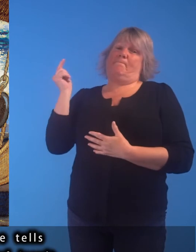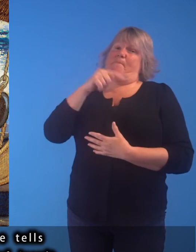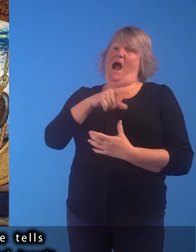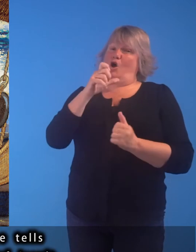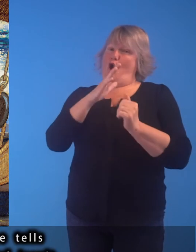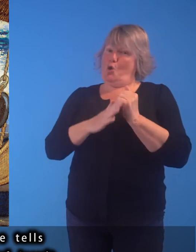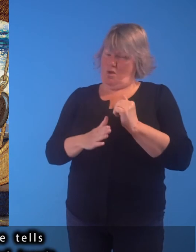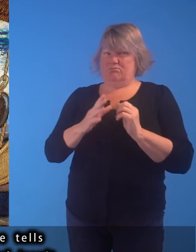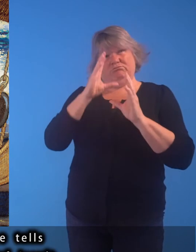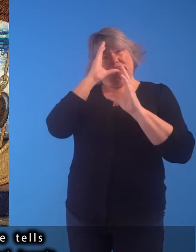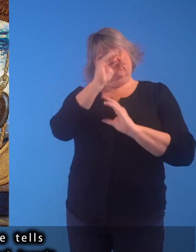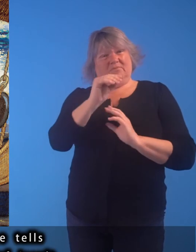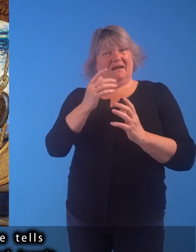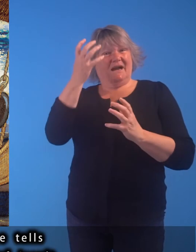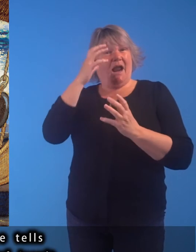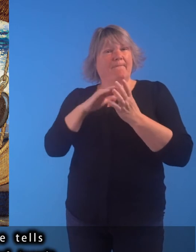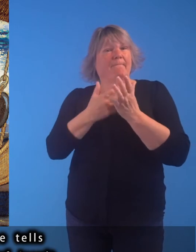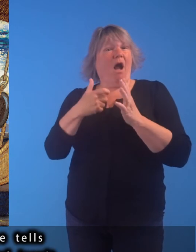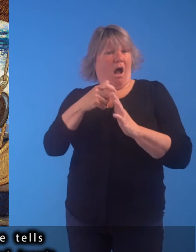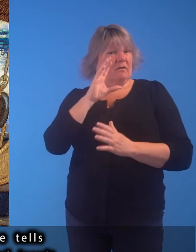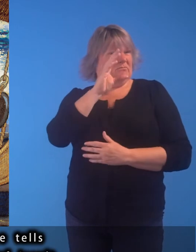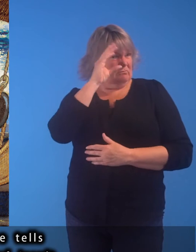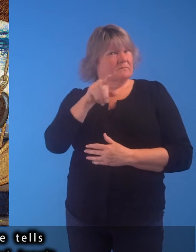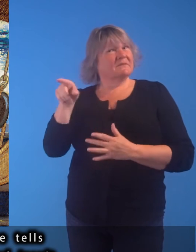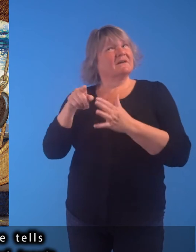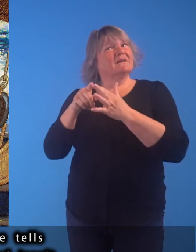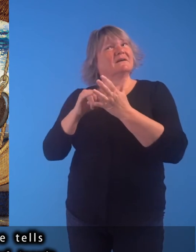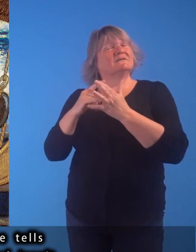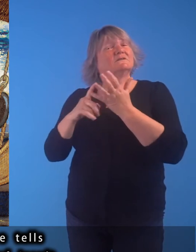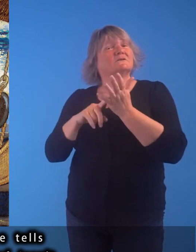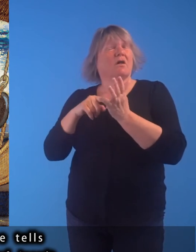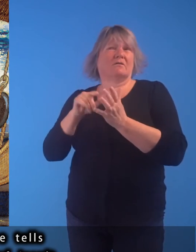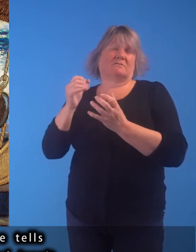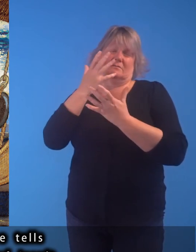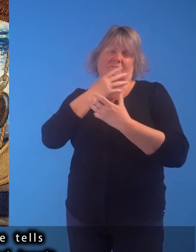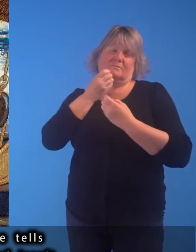Tristan returns to Cornwall, where he tells King Mark of the beauty and grace of Isolde.